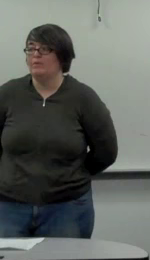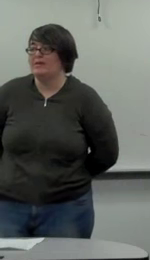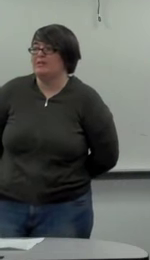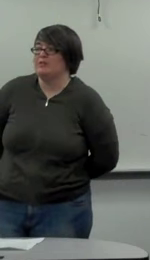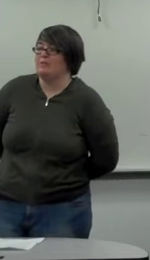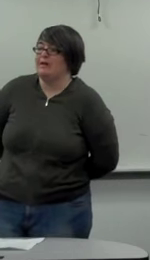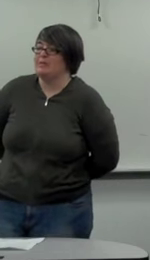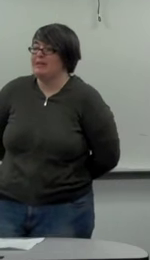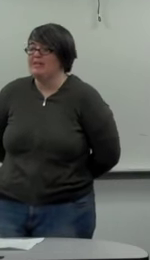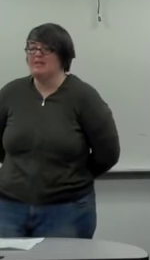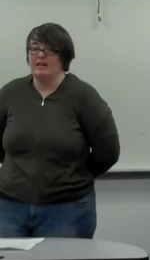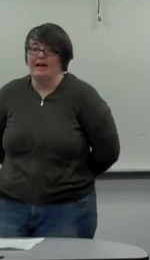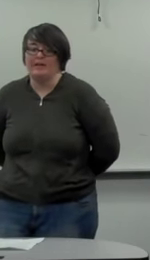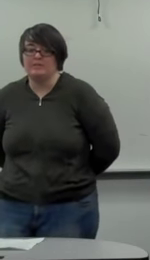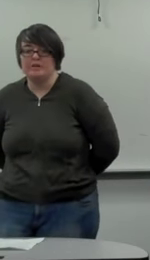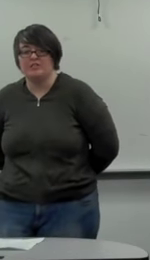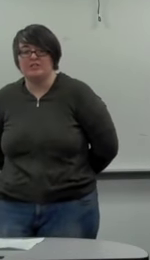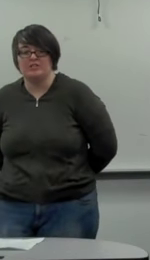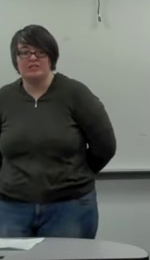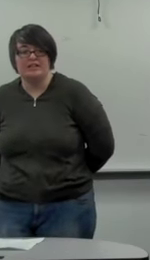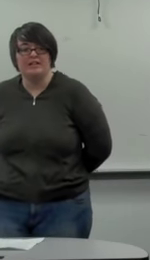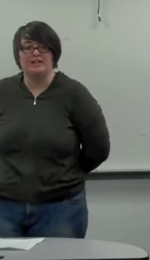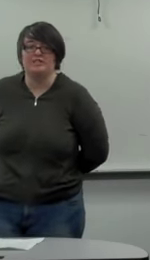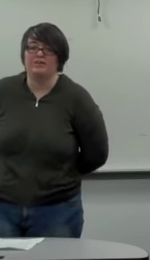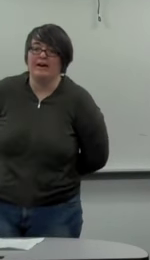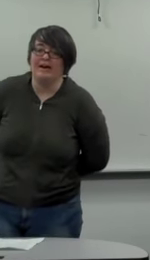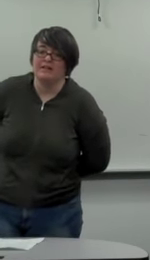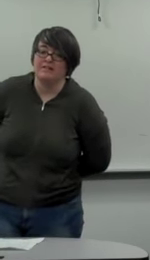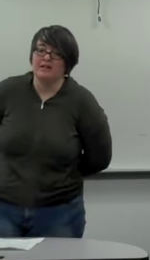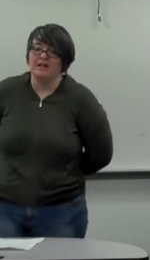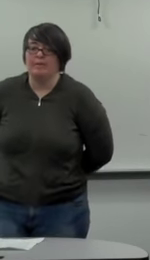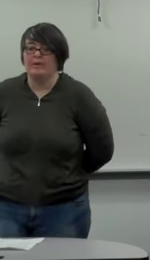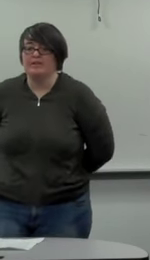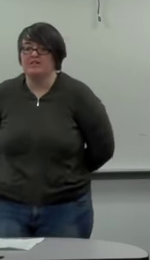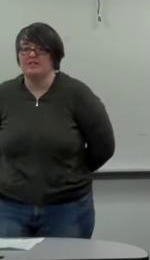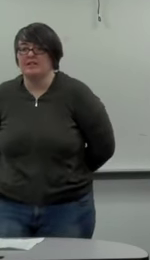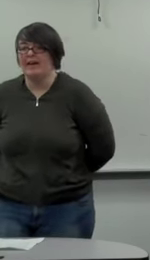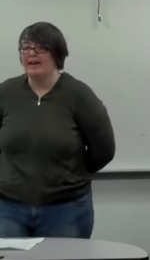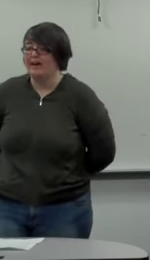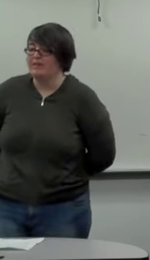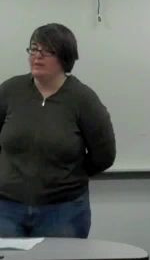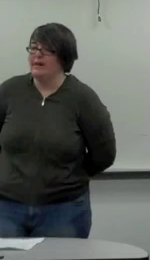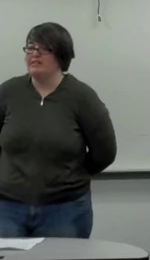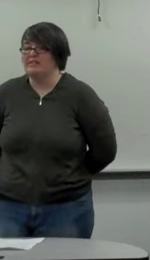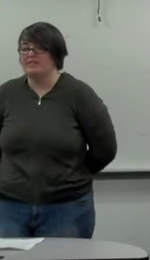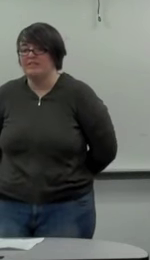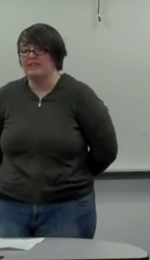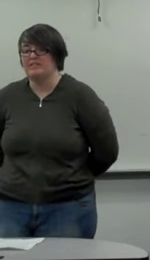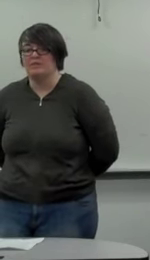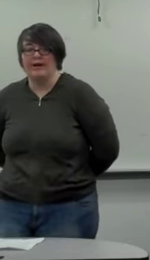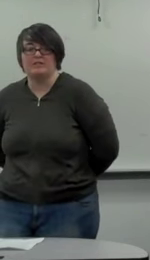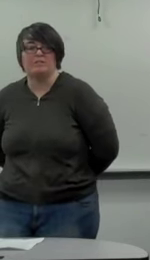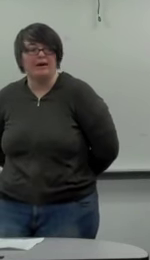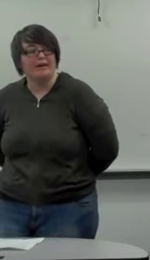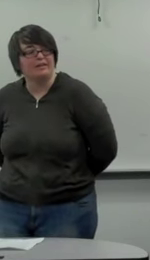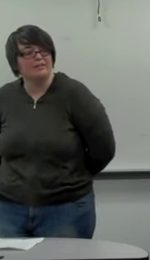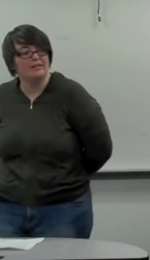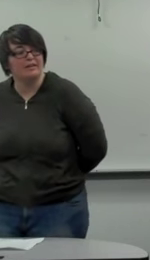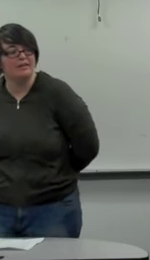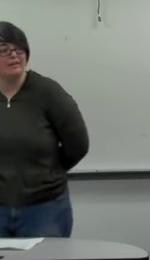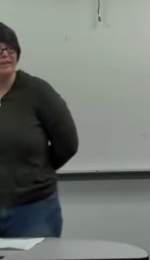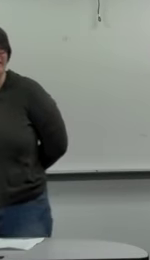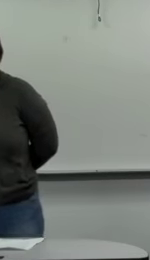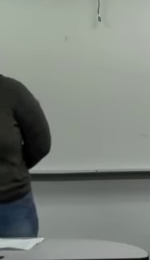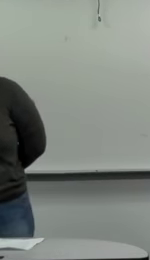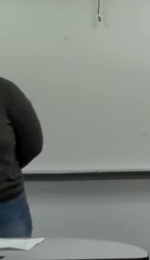Toxoplasm way that toxoplasm gets into cats is by first getting into rats. But it just doesn't hang out there. It actually affects the rat's brains.